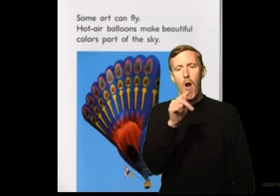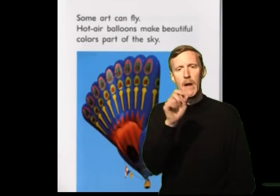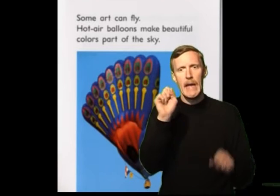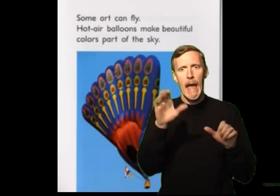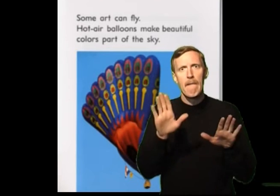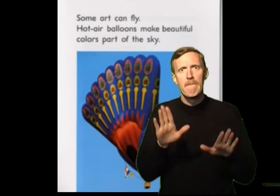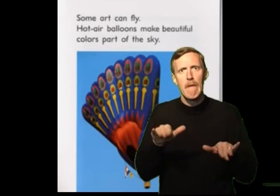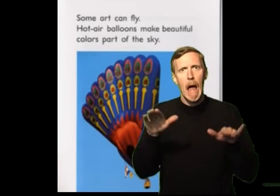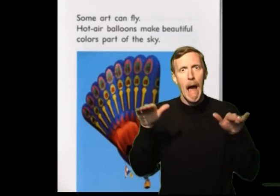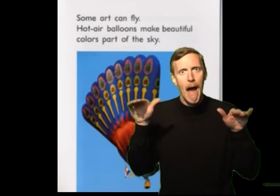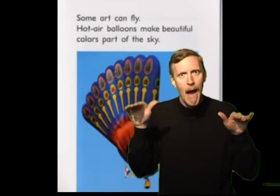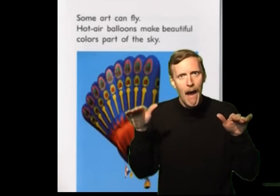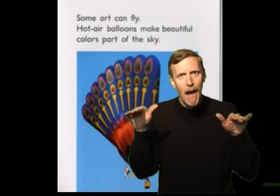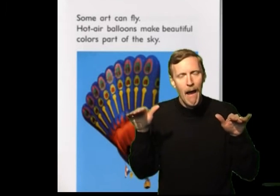Some art can fly.